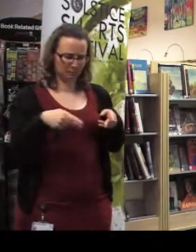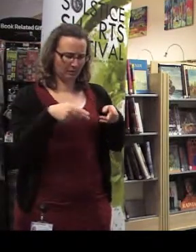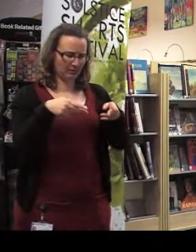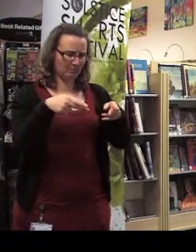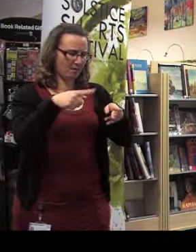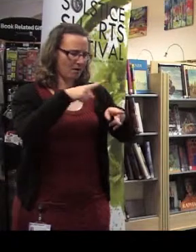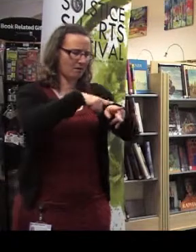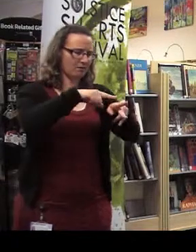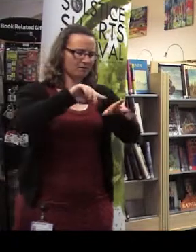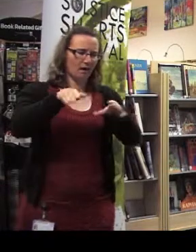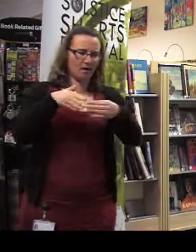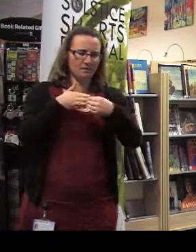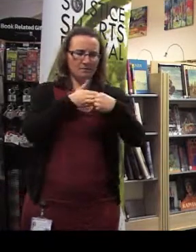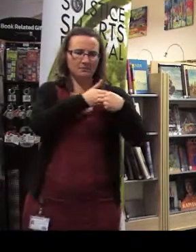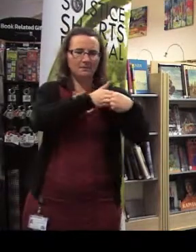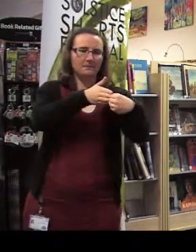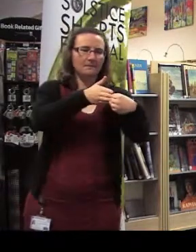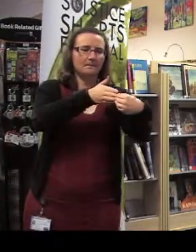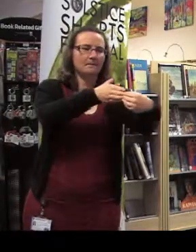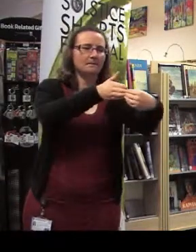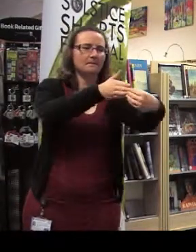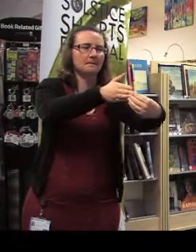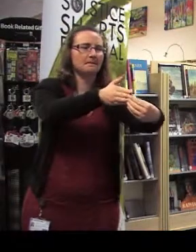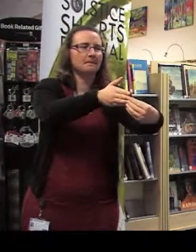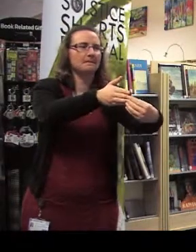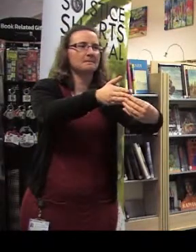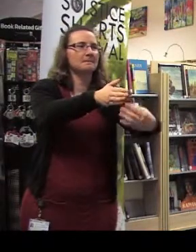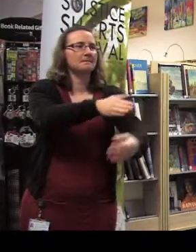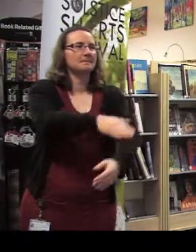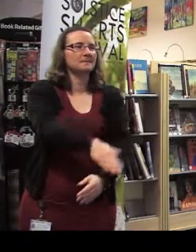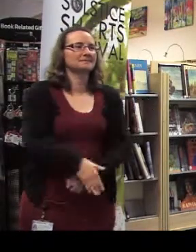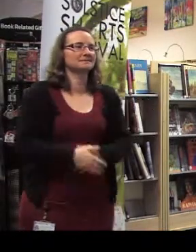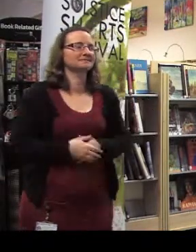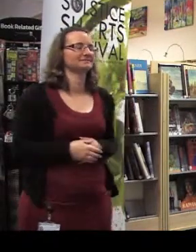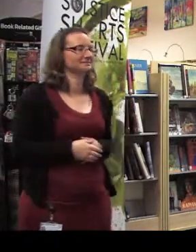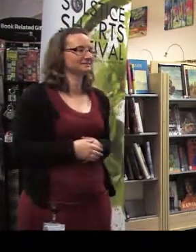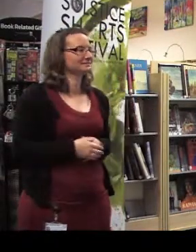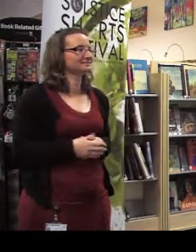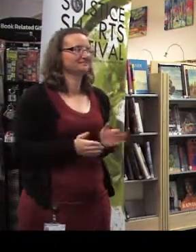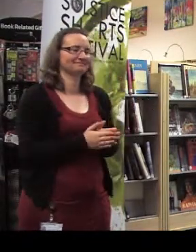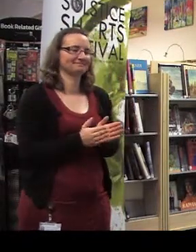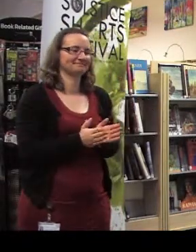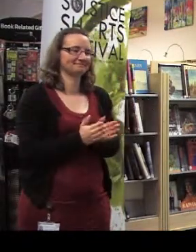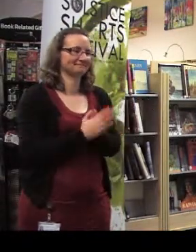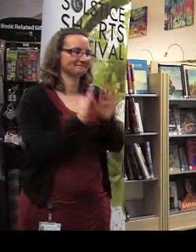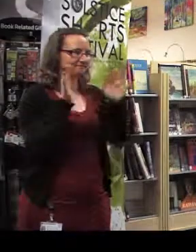is taking. only I am I I am